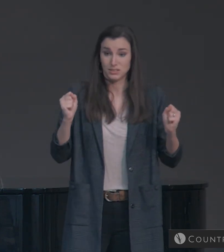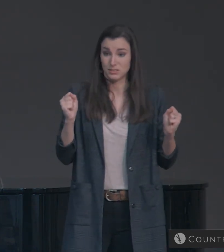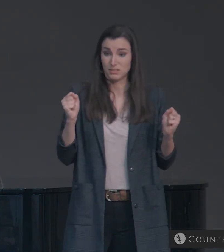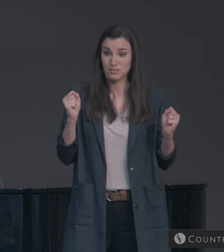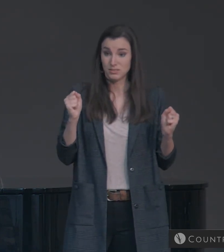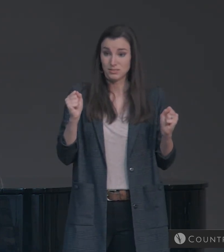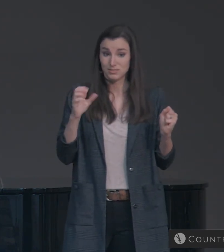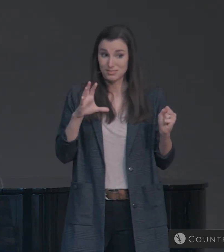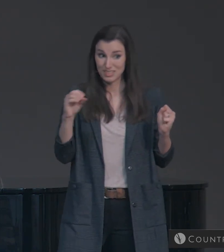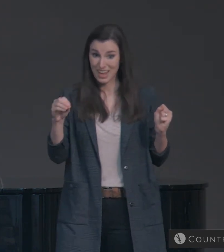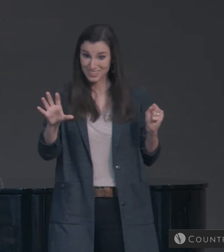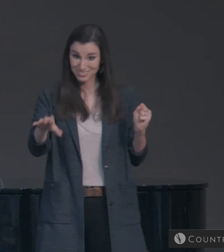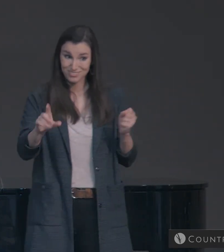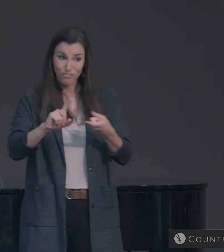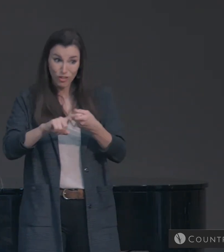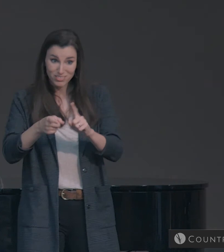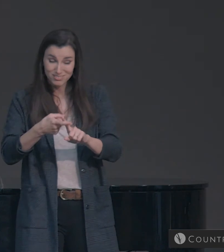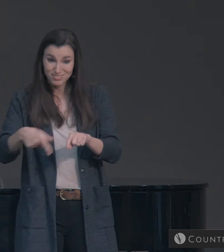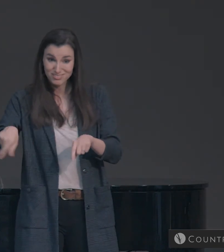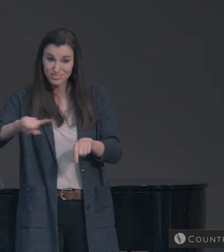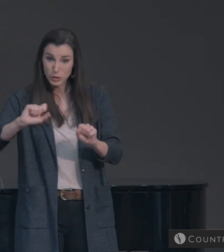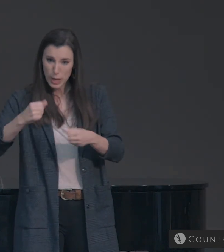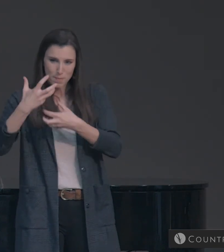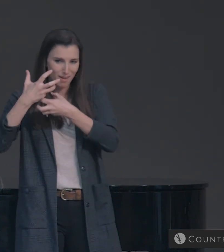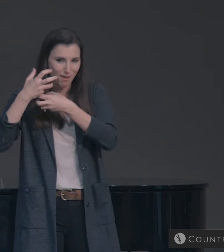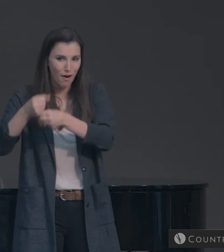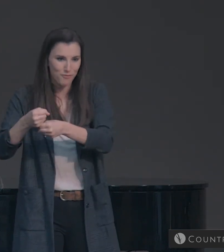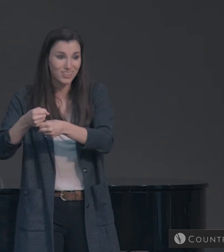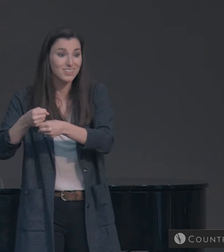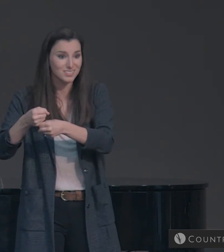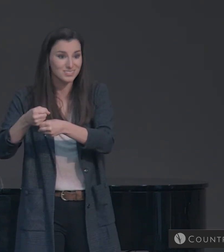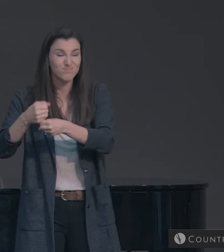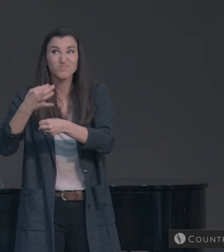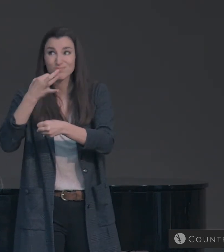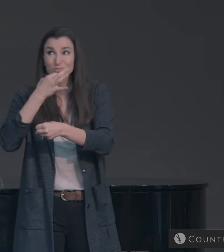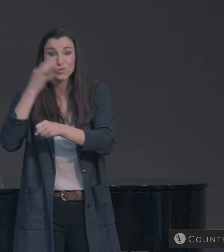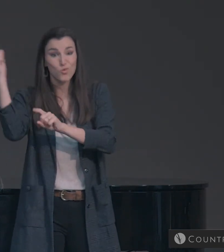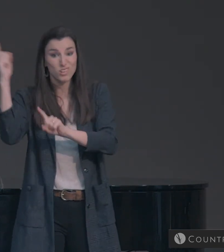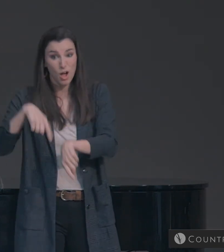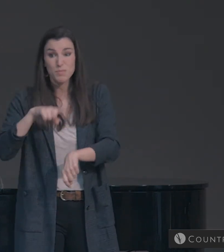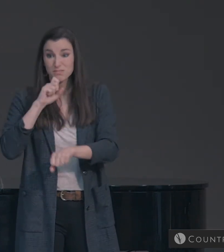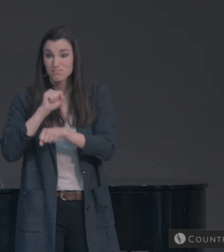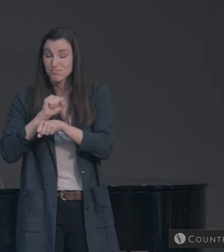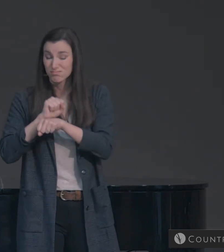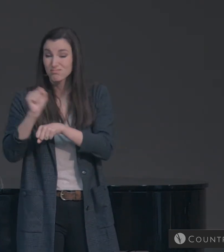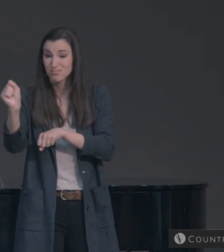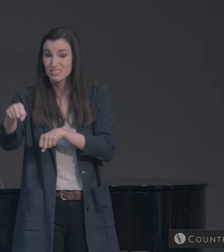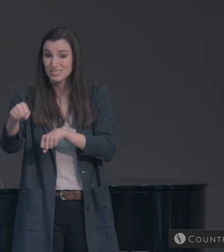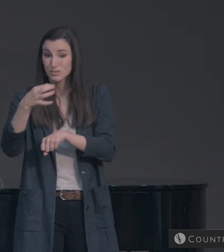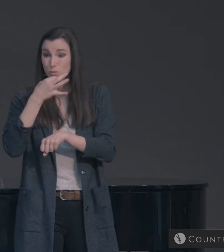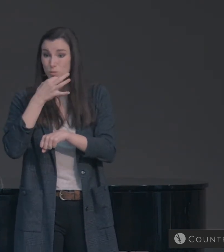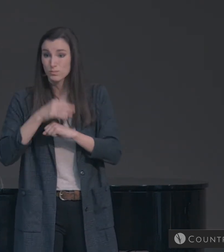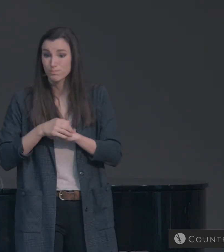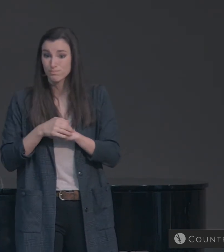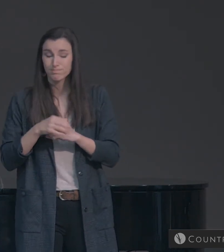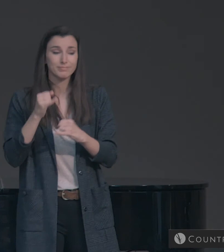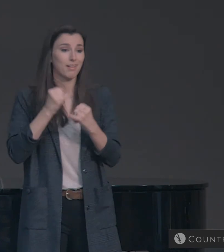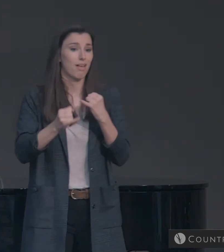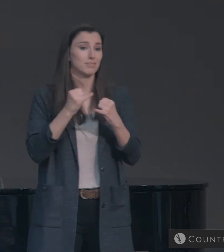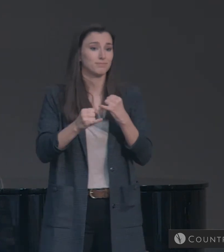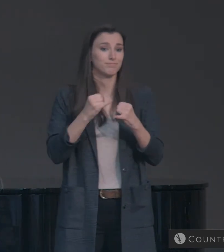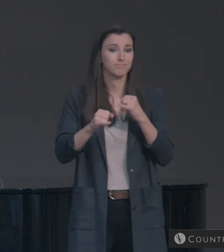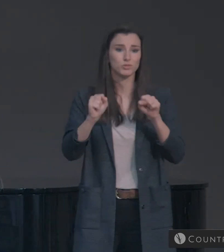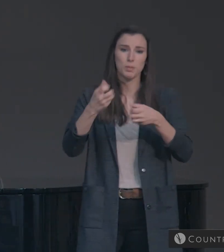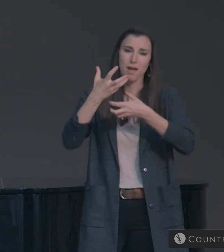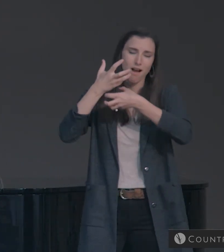And friends, we can be confident in the imminent return of Christ. Lastly, we can be confident